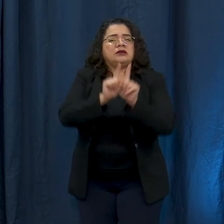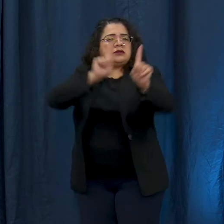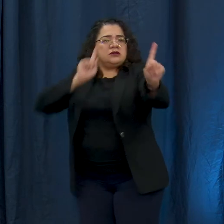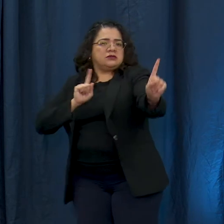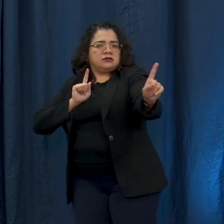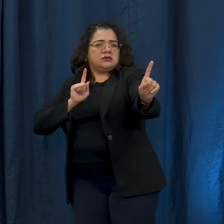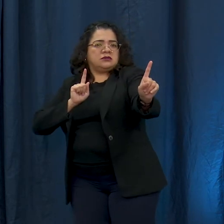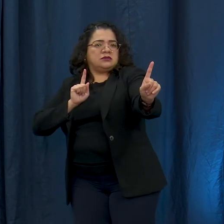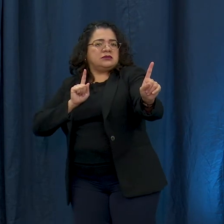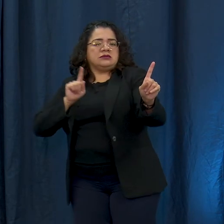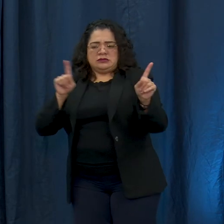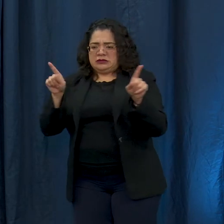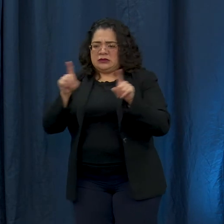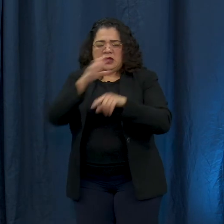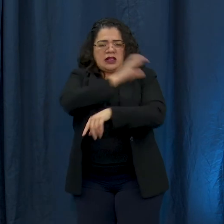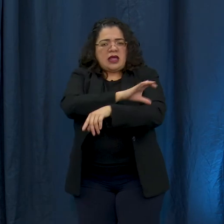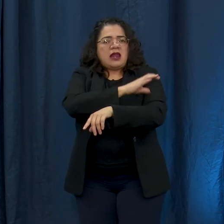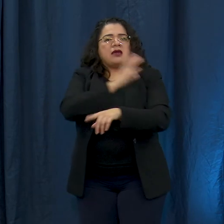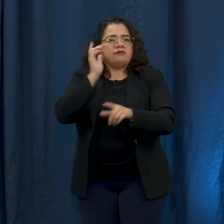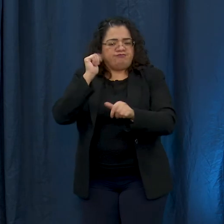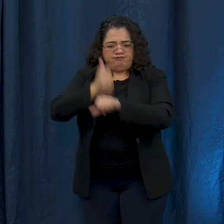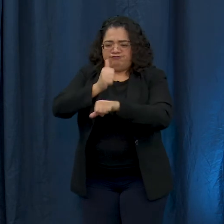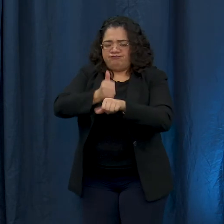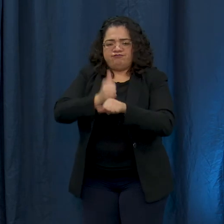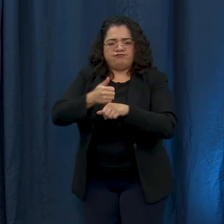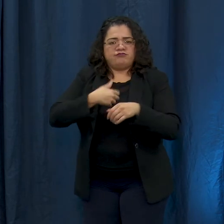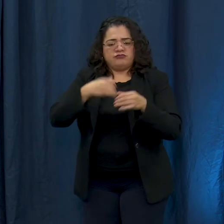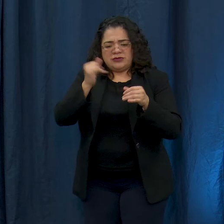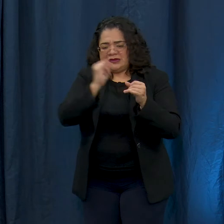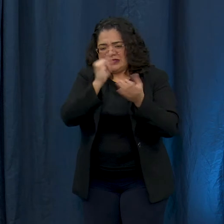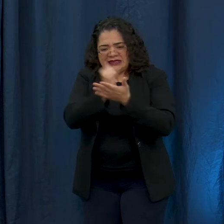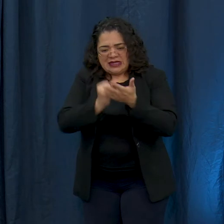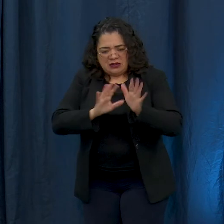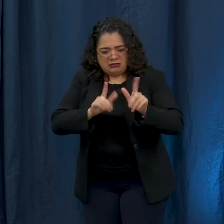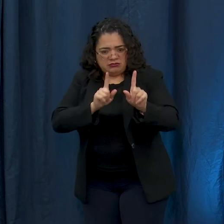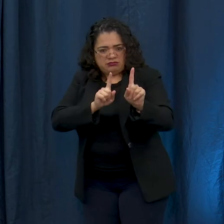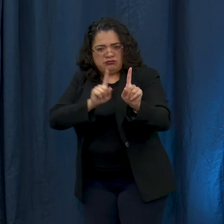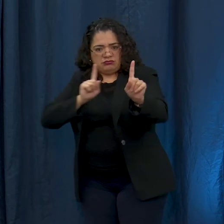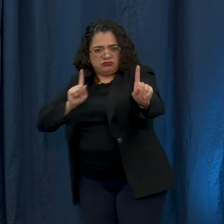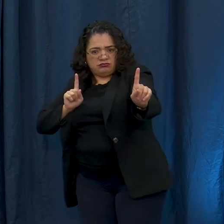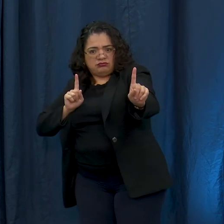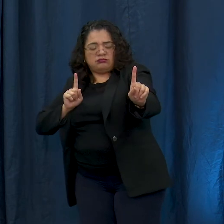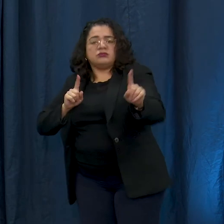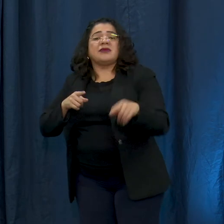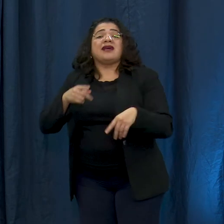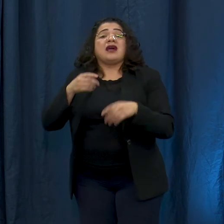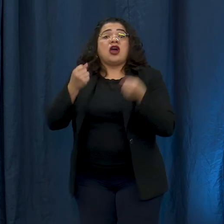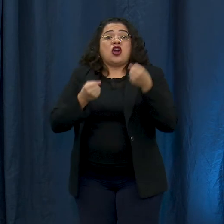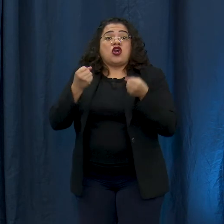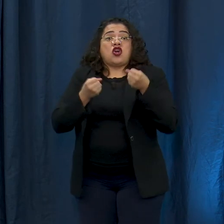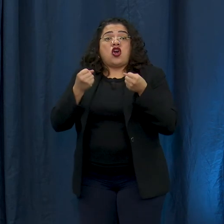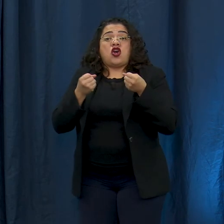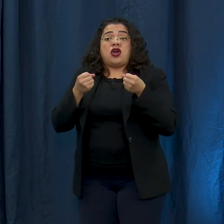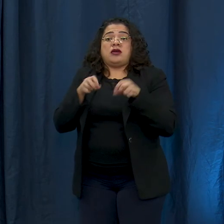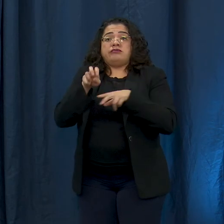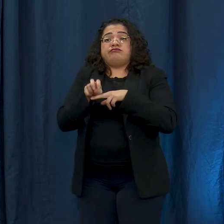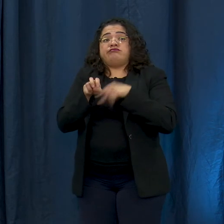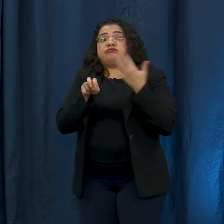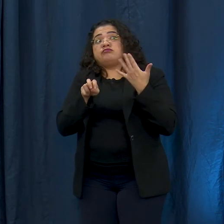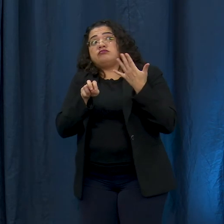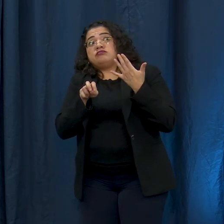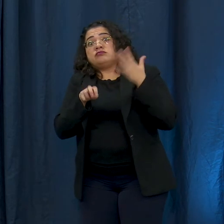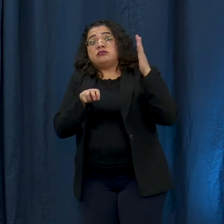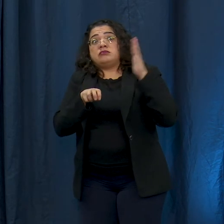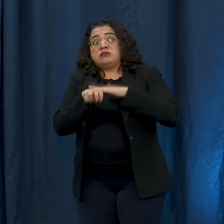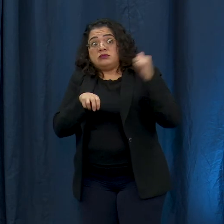at the clinic and even though these patients will need to get out of their cars to assess care. So for those